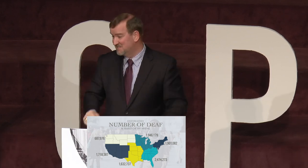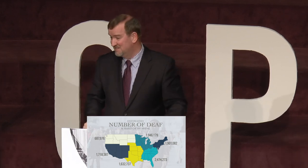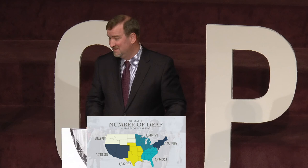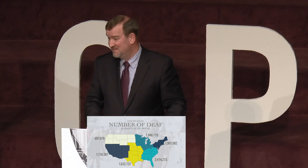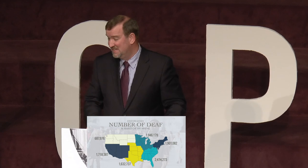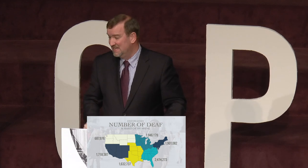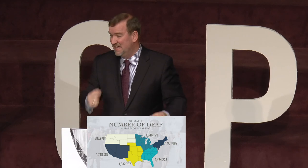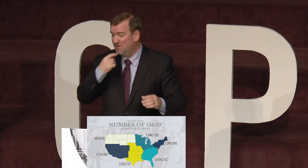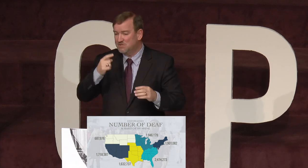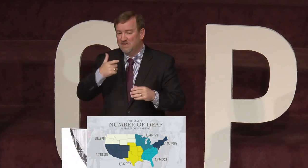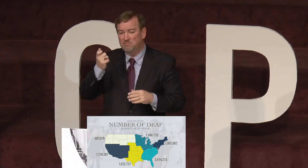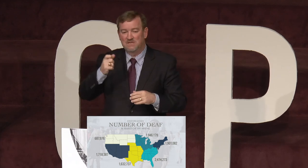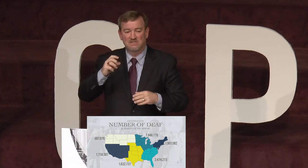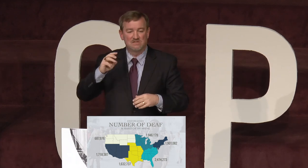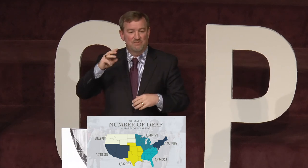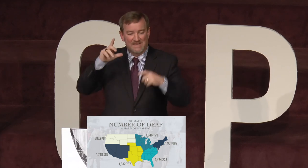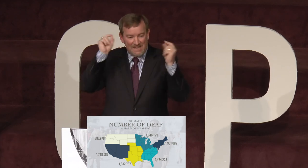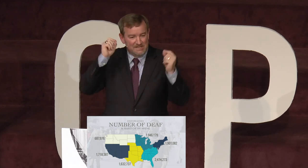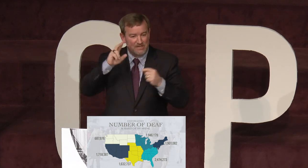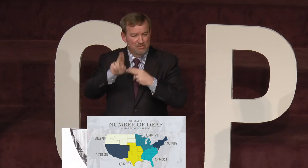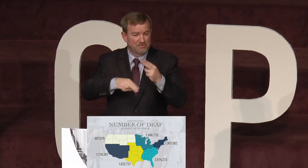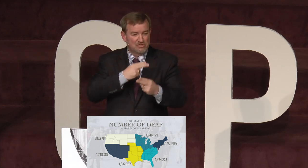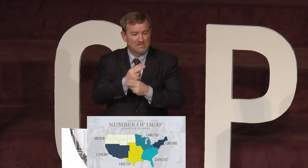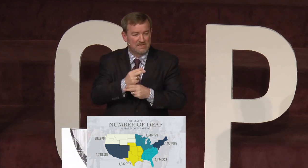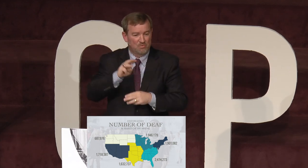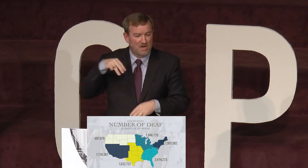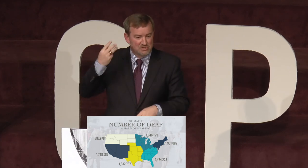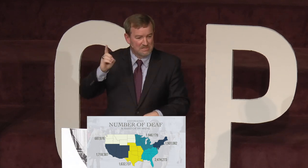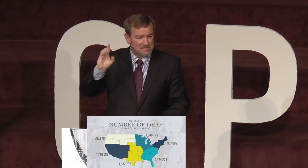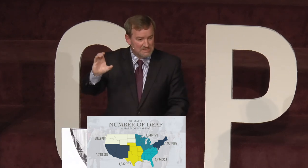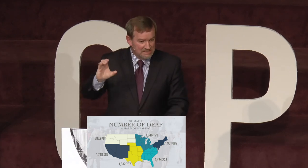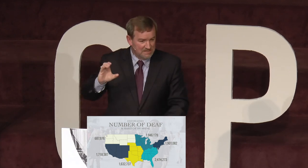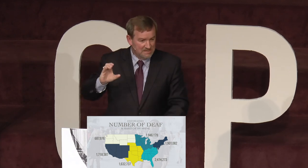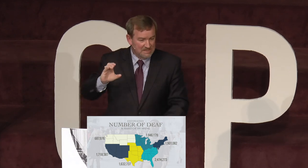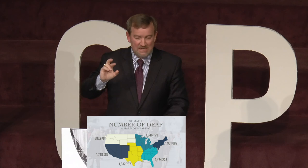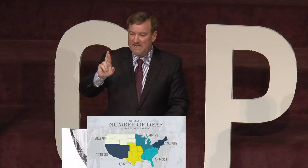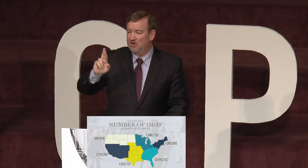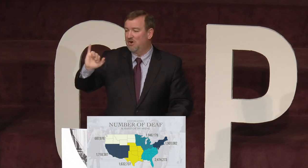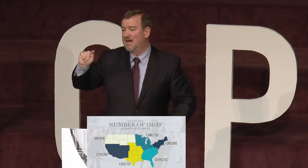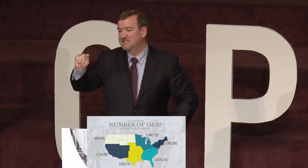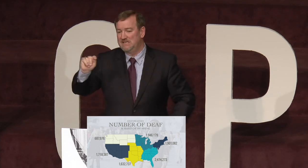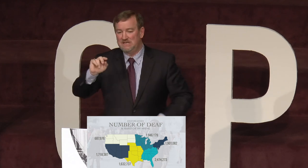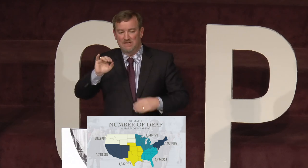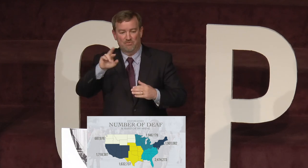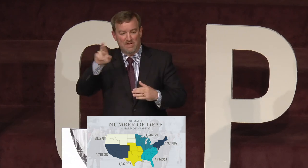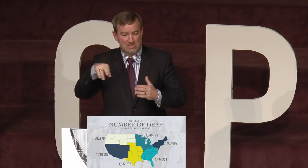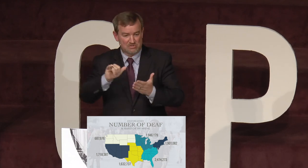And I will tell you, because of Gallaudet University in Washington, D.C., and RIT in Rochester,